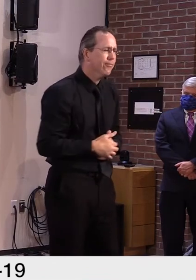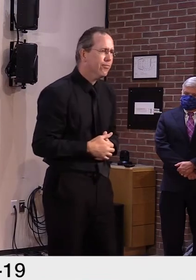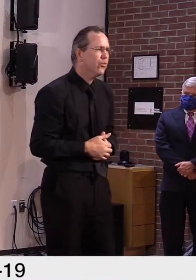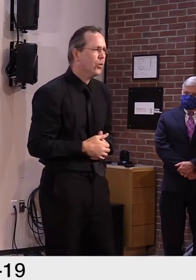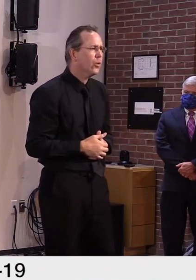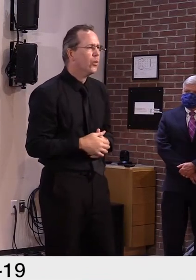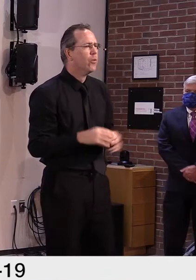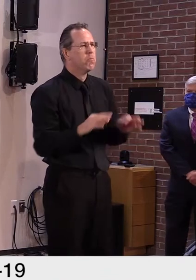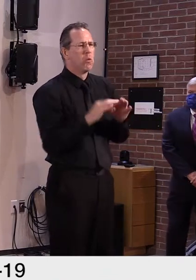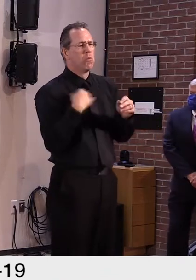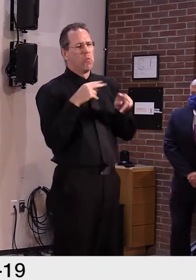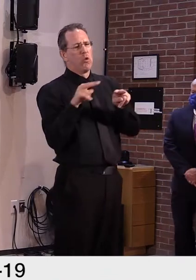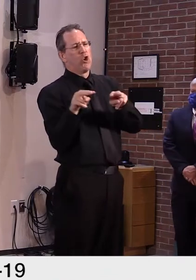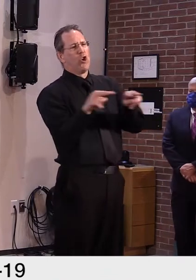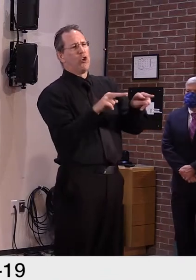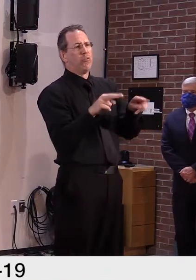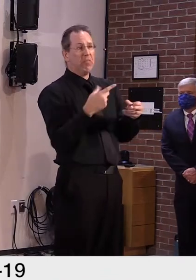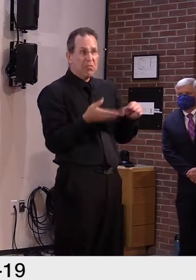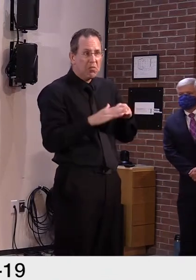Okay. Thank you. Thank you.